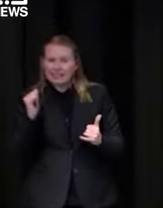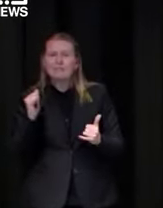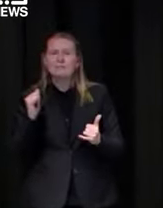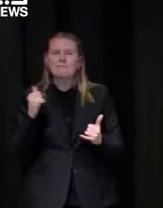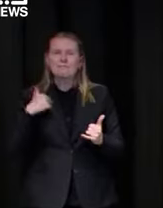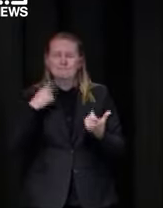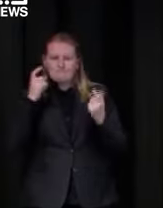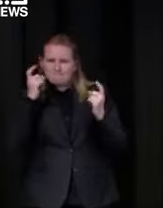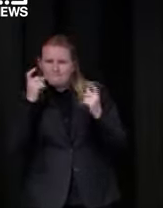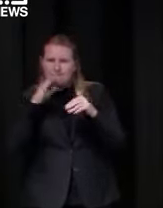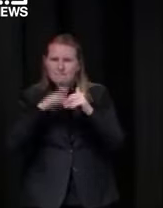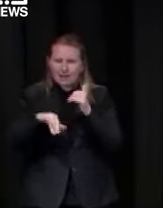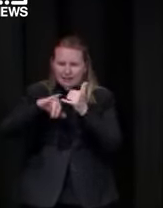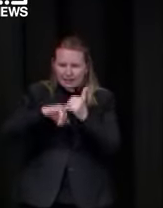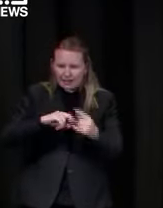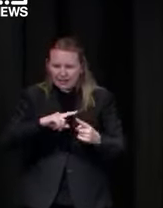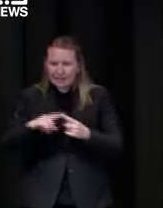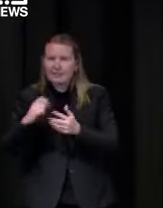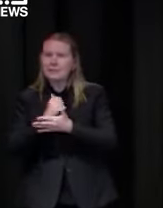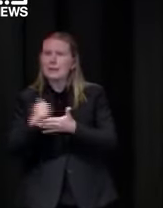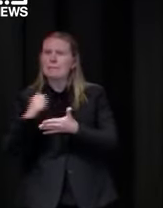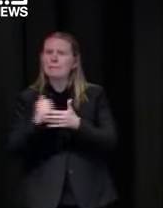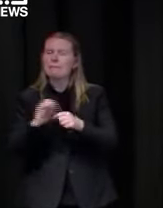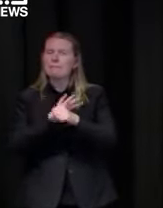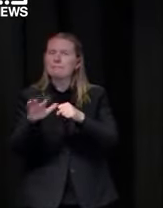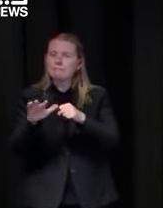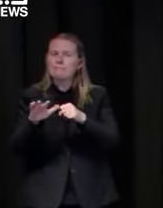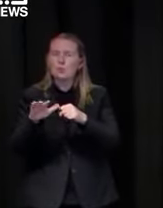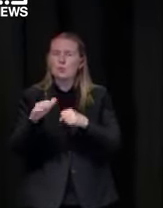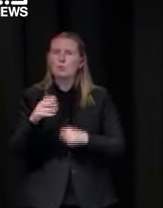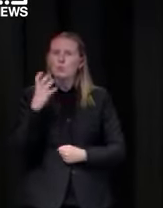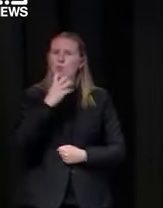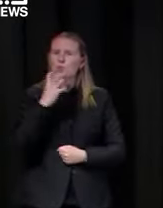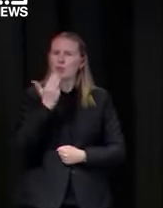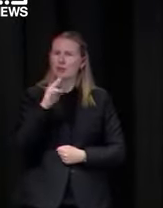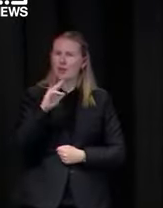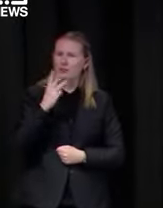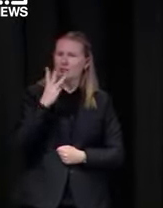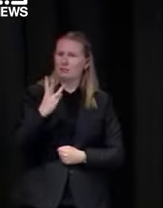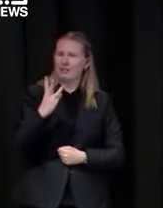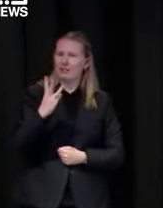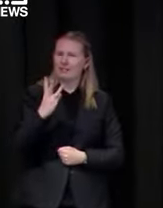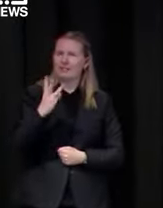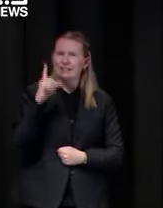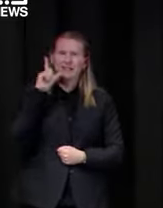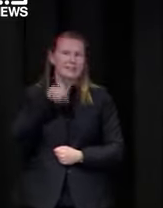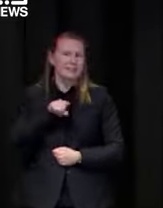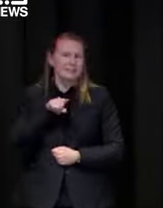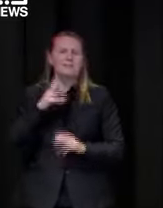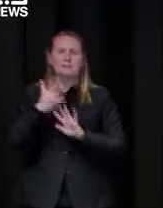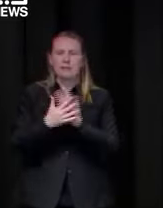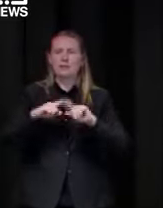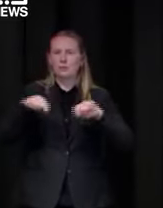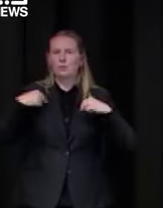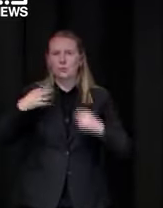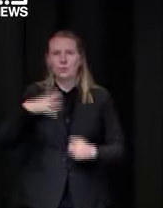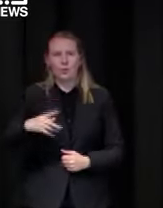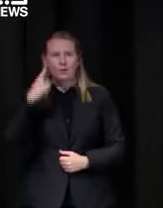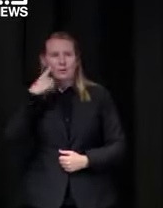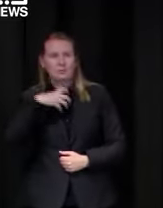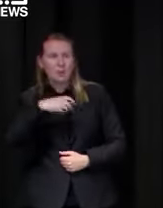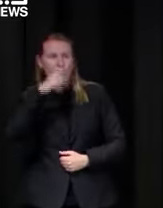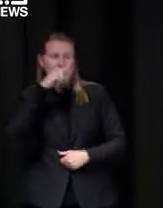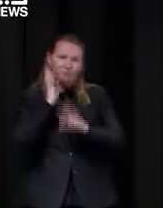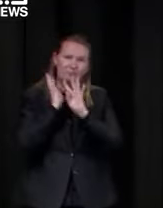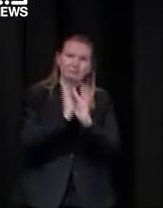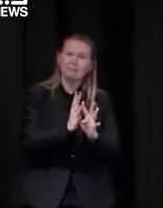a number of cases coming through day by day um again 93 cases yesterday uh we'd like to see stronger levels of testing more people coming forward to